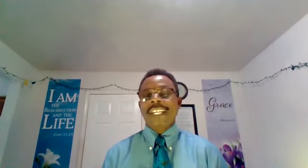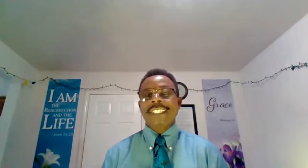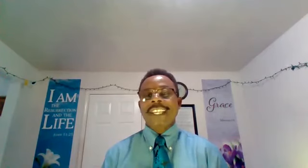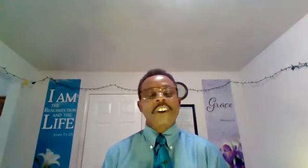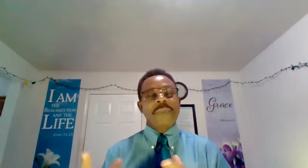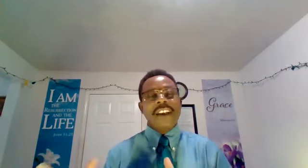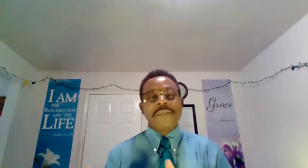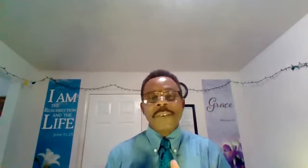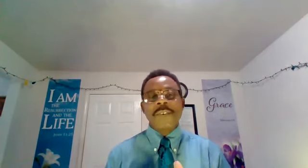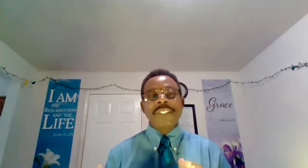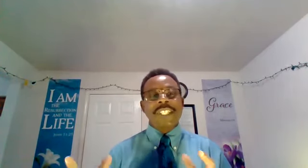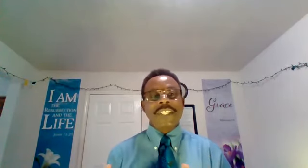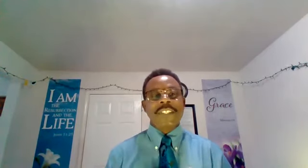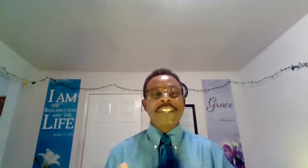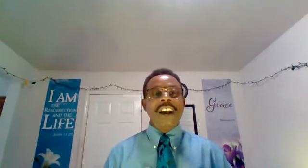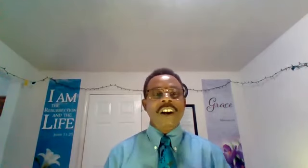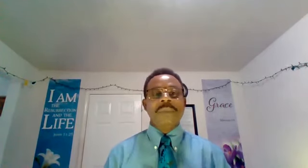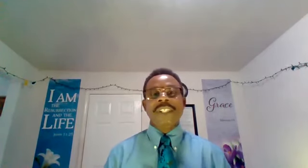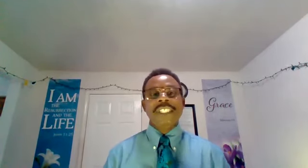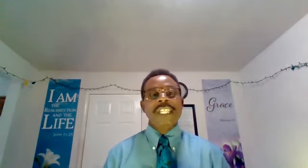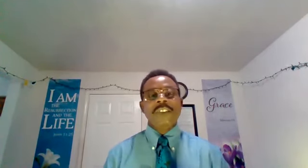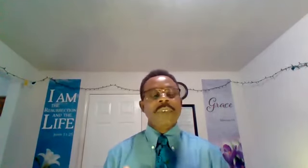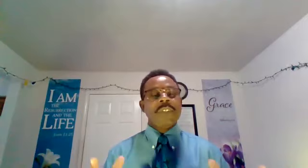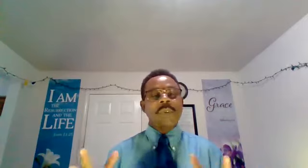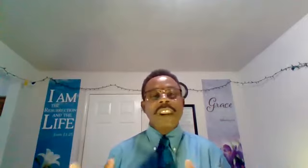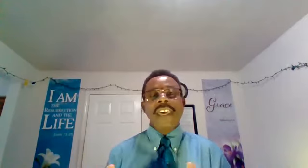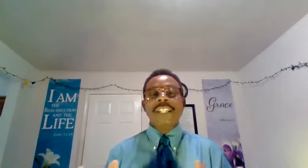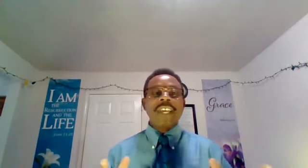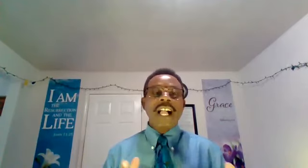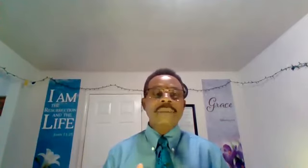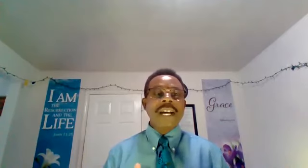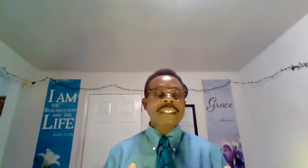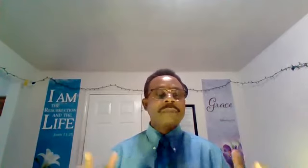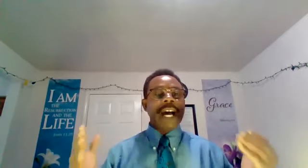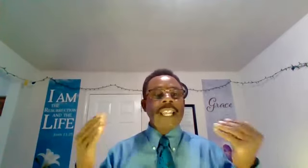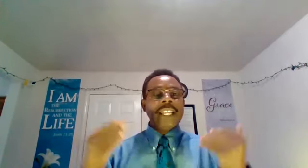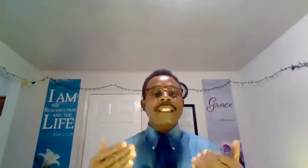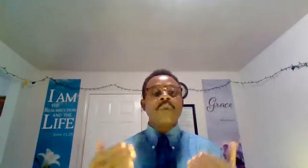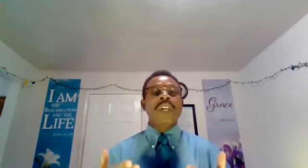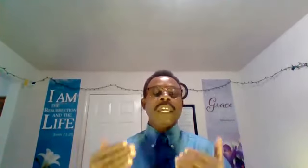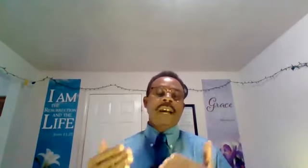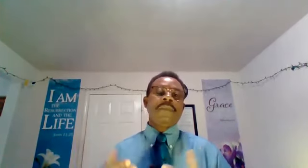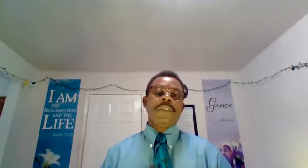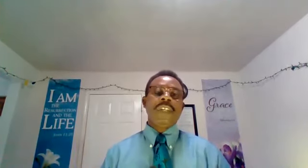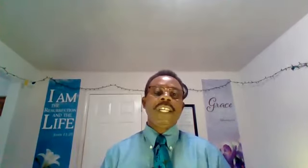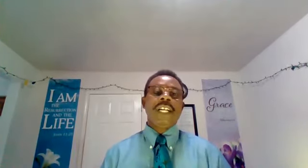unmindful destiny, how far you've been doing that to help us, unless we come to